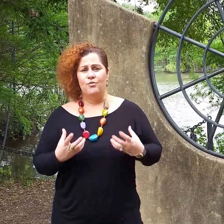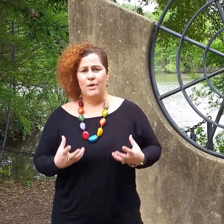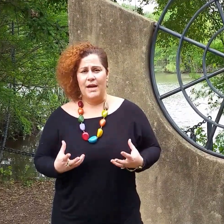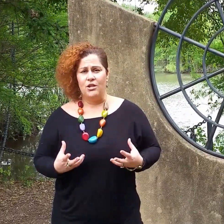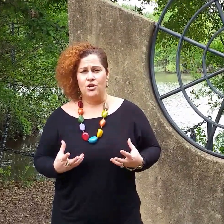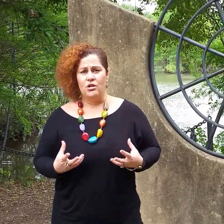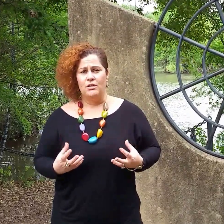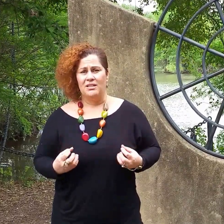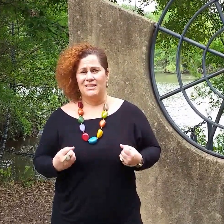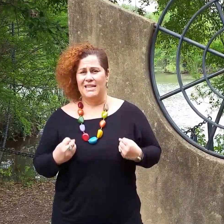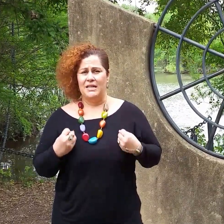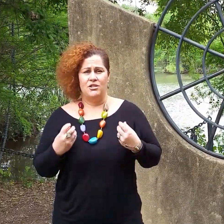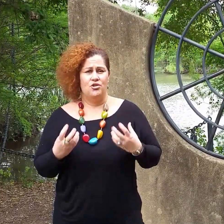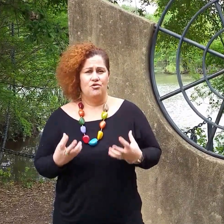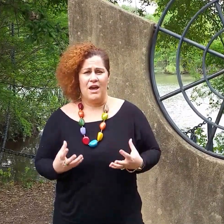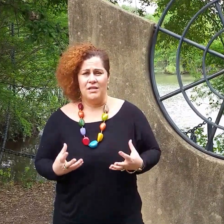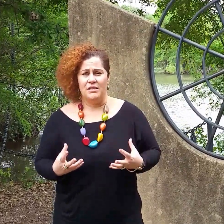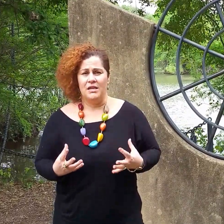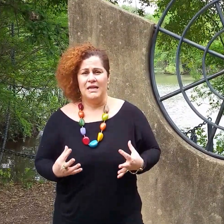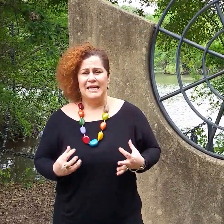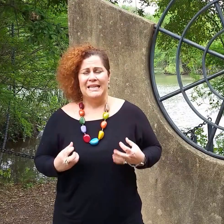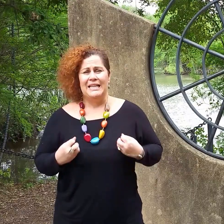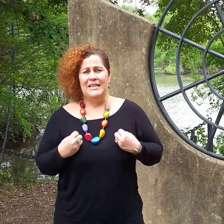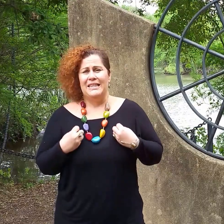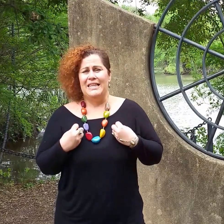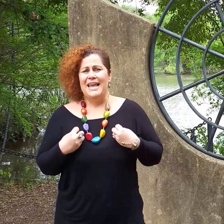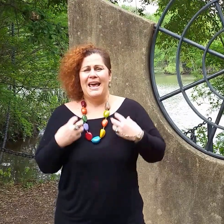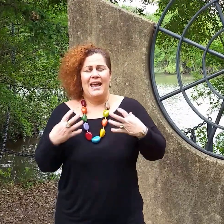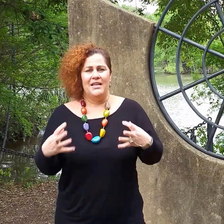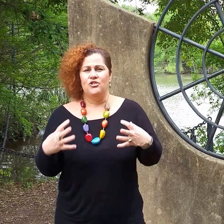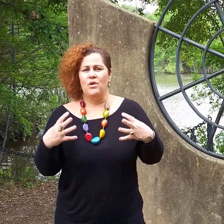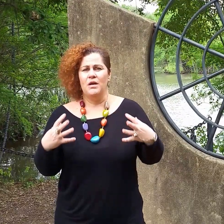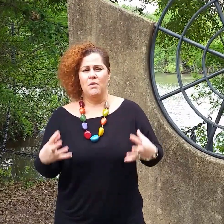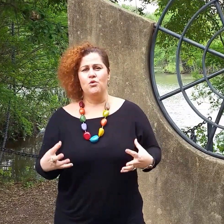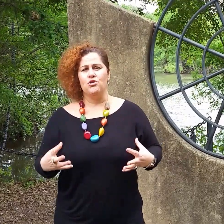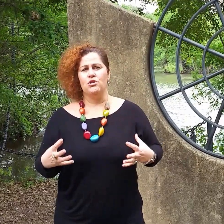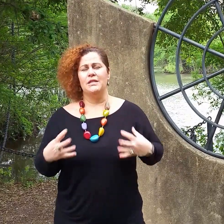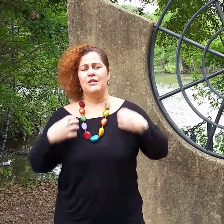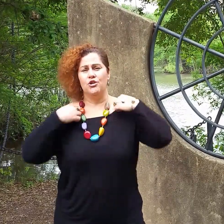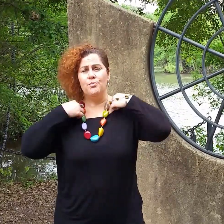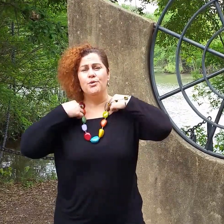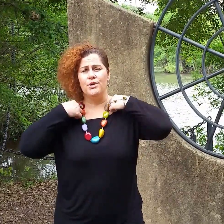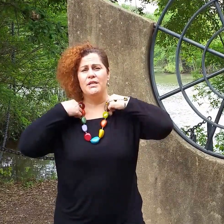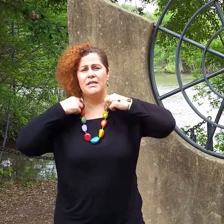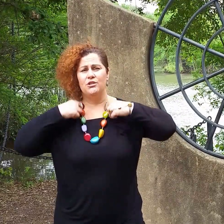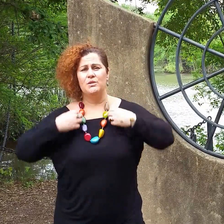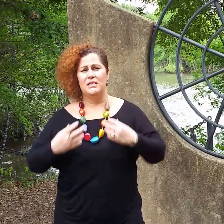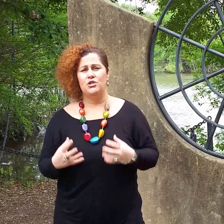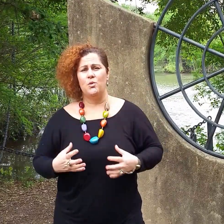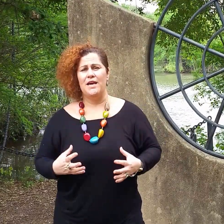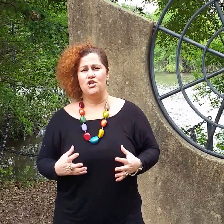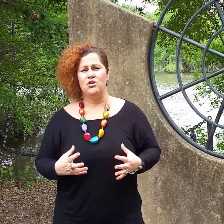rage, that stress, that extra emotion that you're putting into a situation